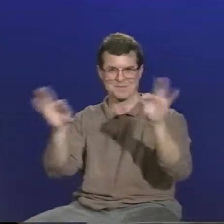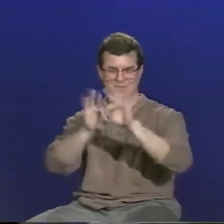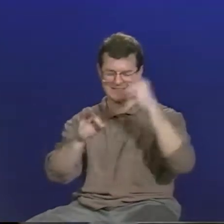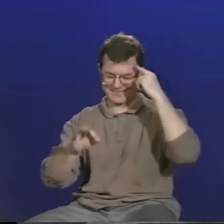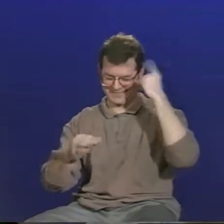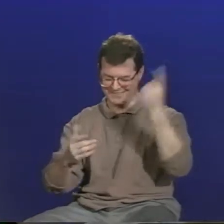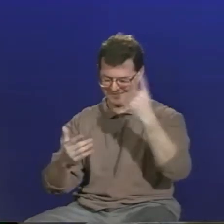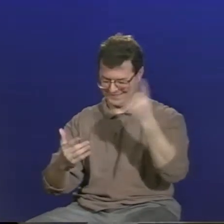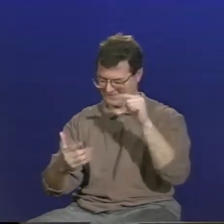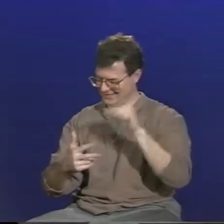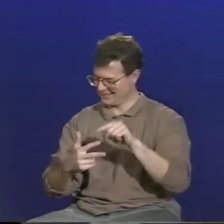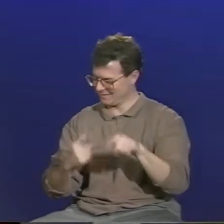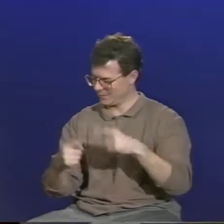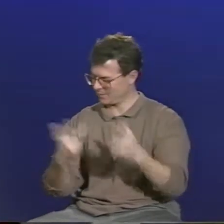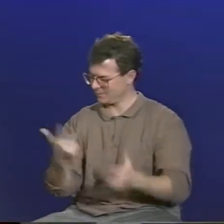I was ready to say something very important here.